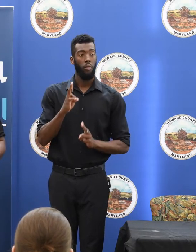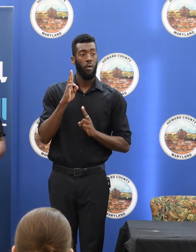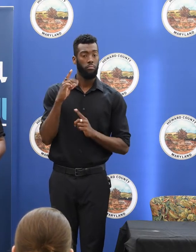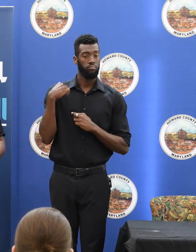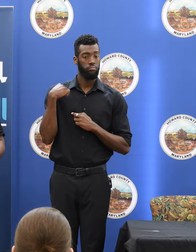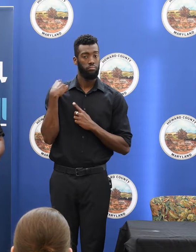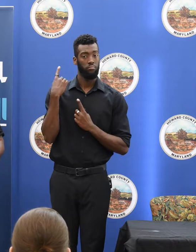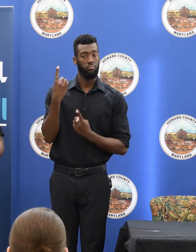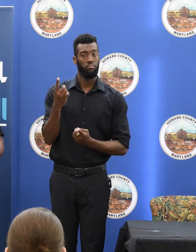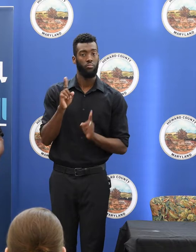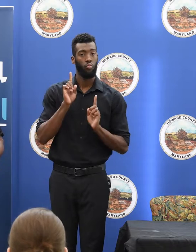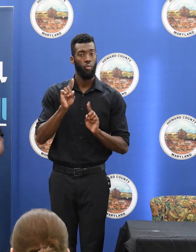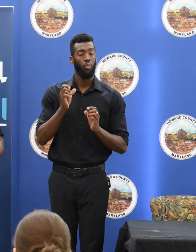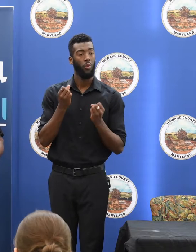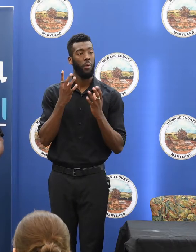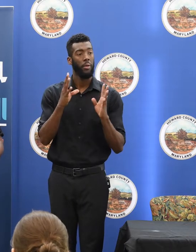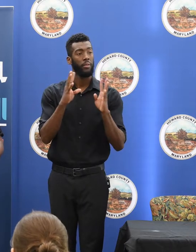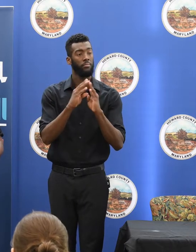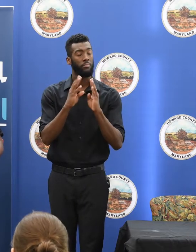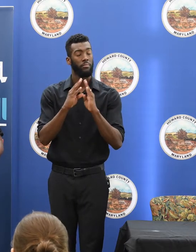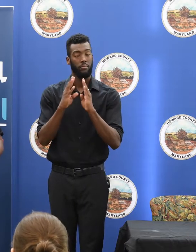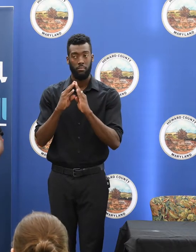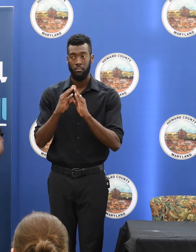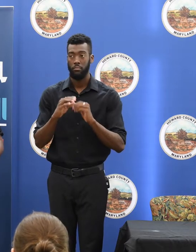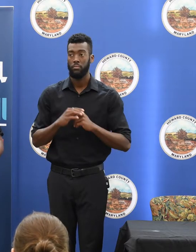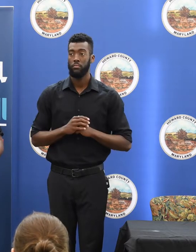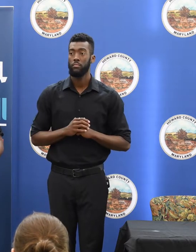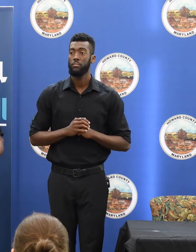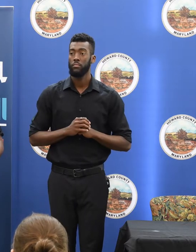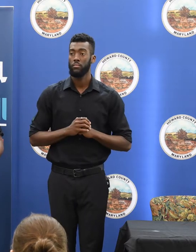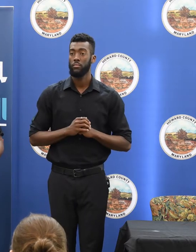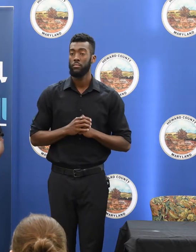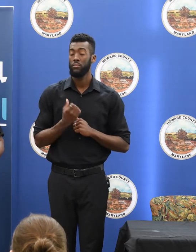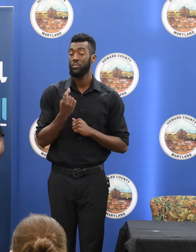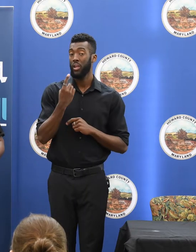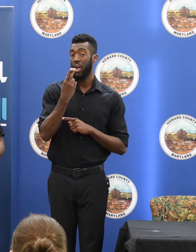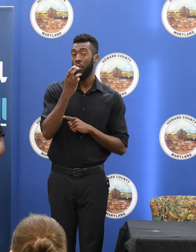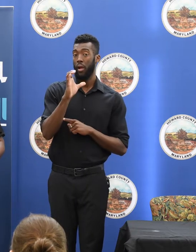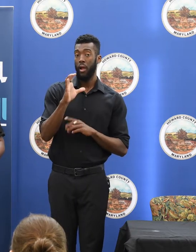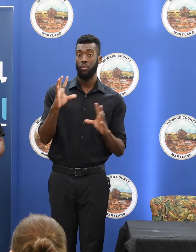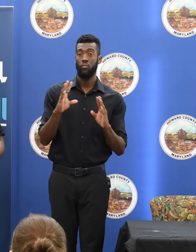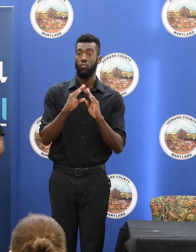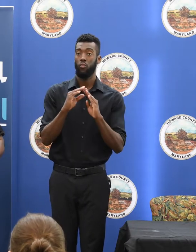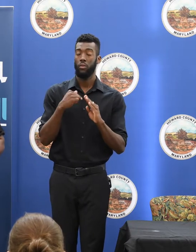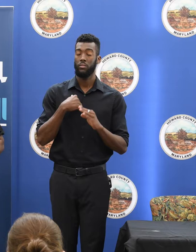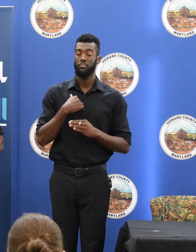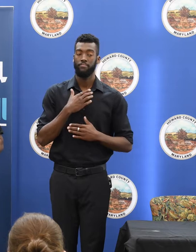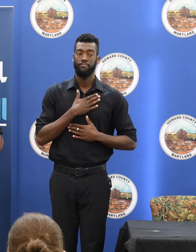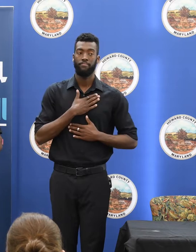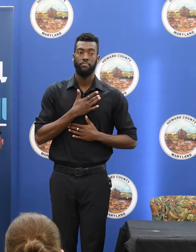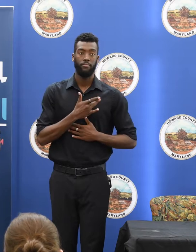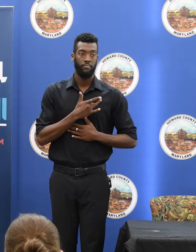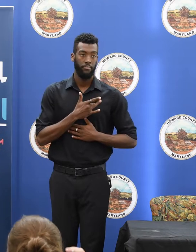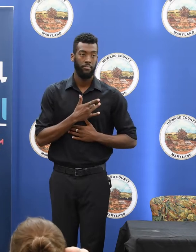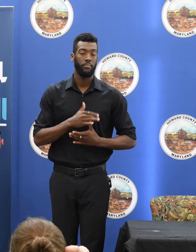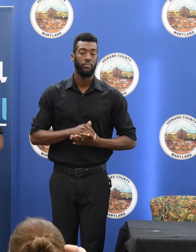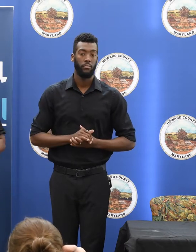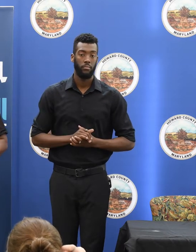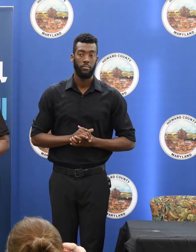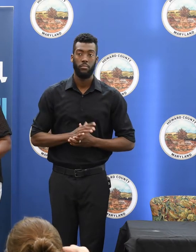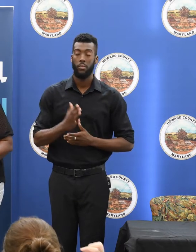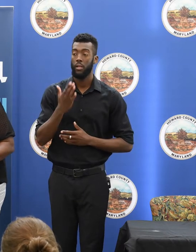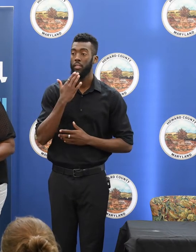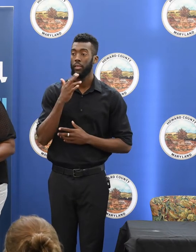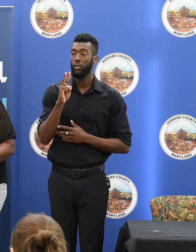of these fora, but I always hold a dear spot for the Howard County Forum. I'm so pleased to be here. I want to